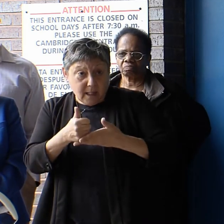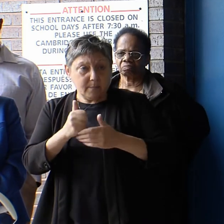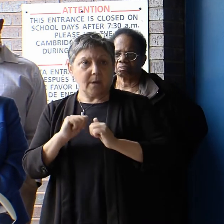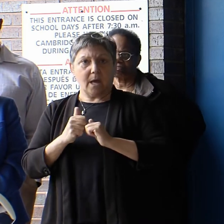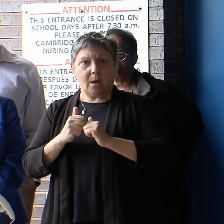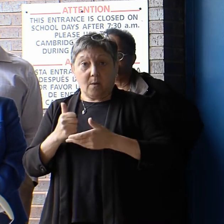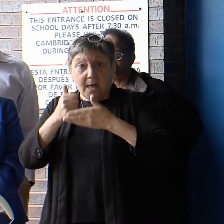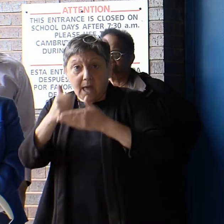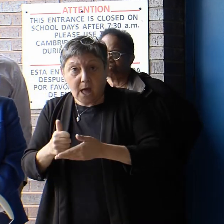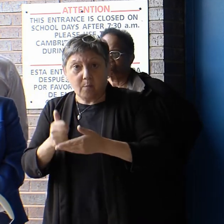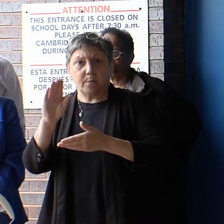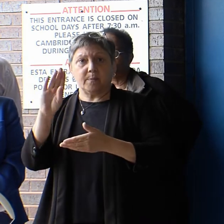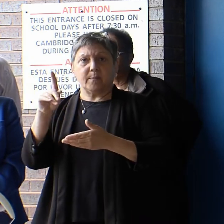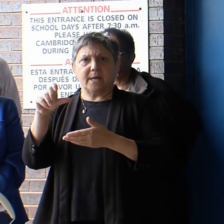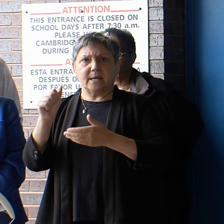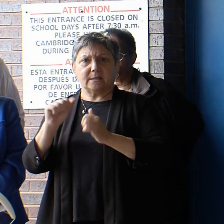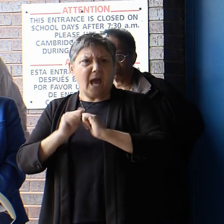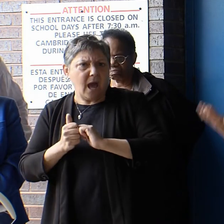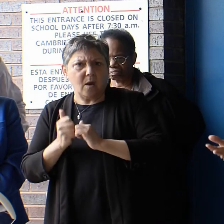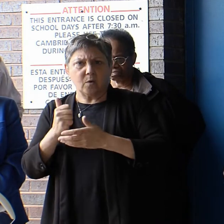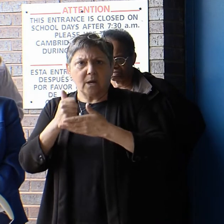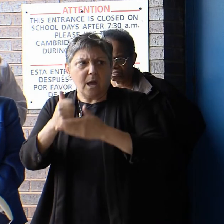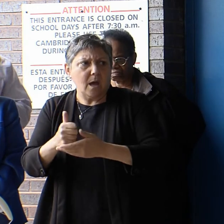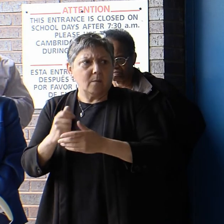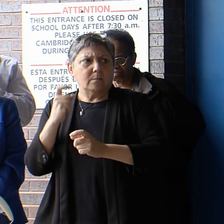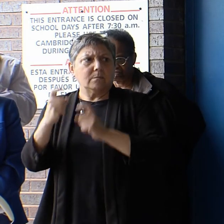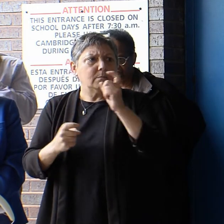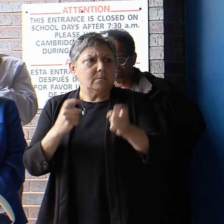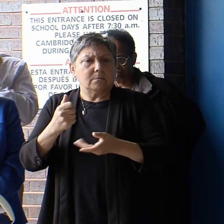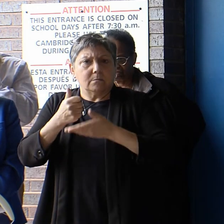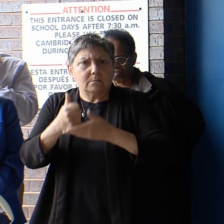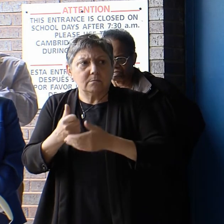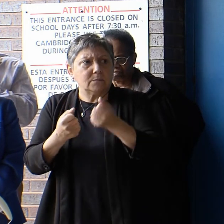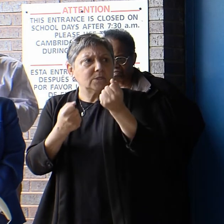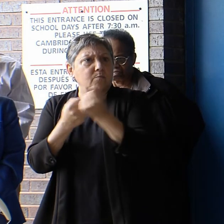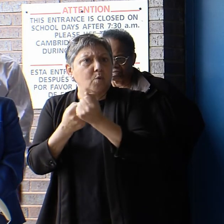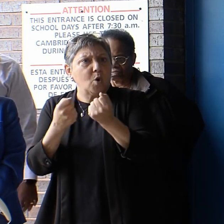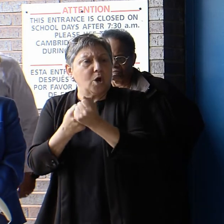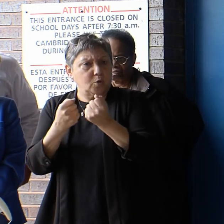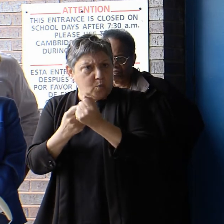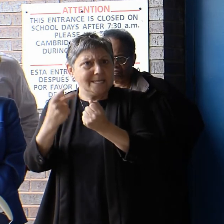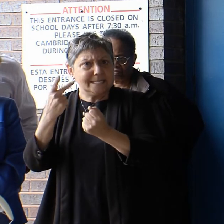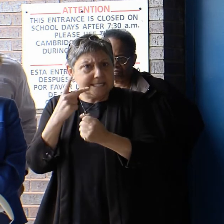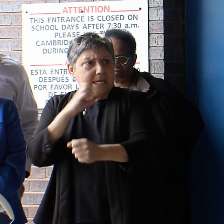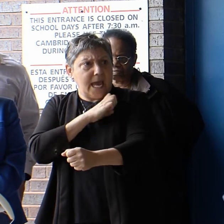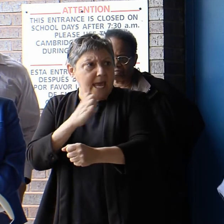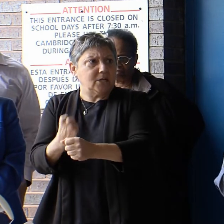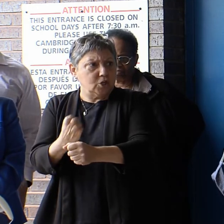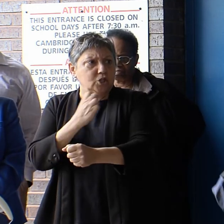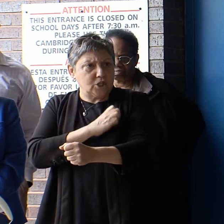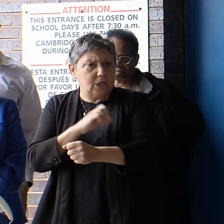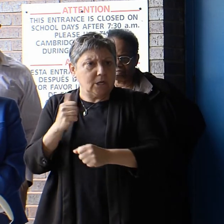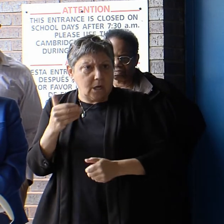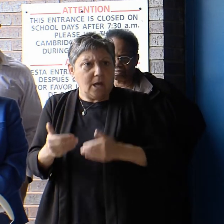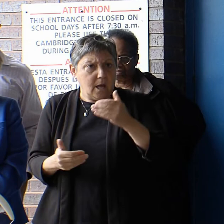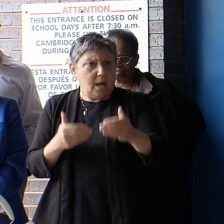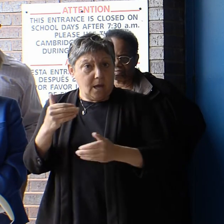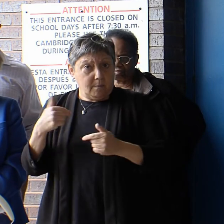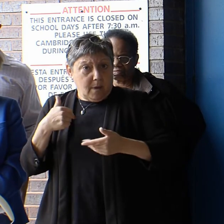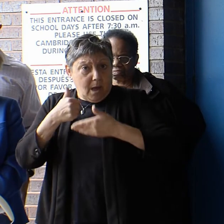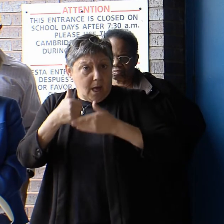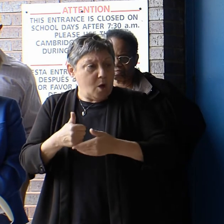Boston public schools? How do I get involved? How do I contribute to the momentum that we are building? And so we are